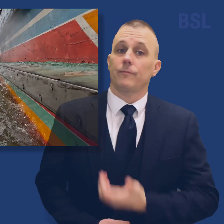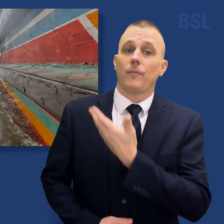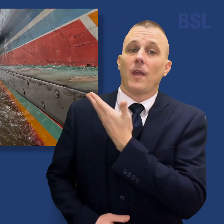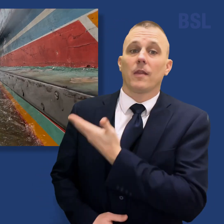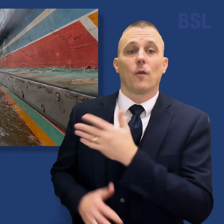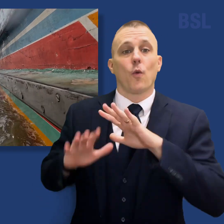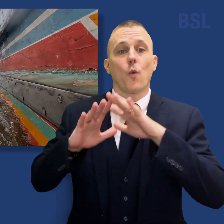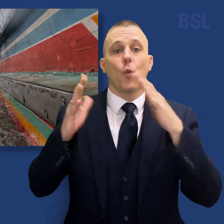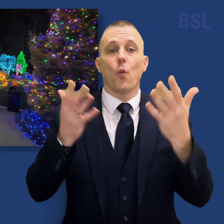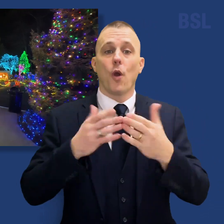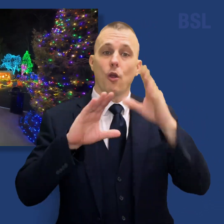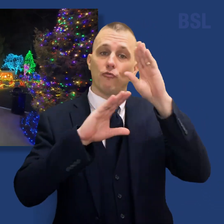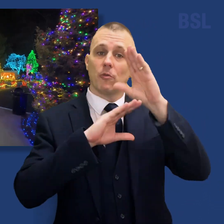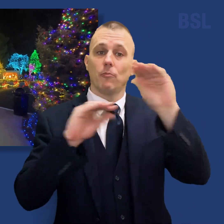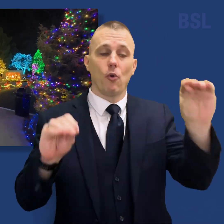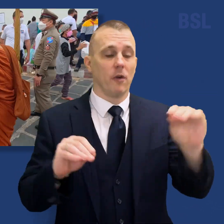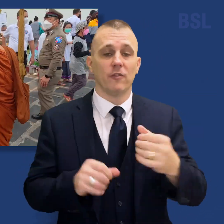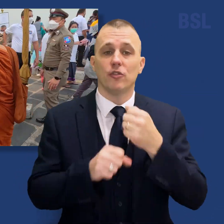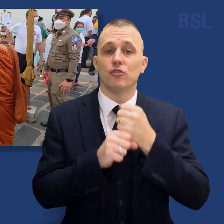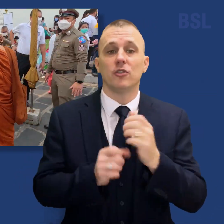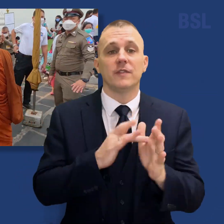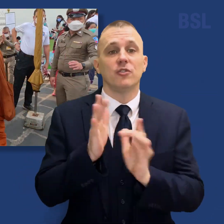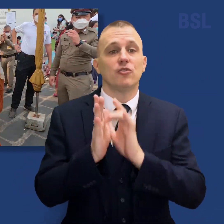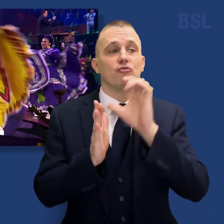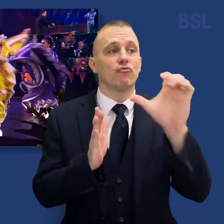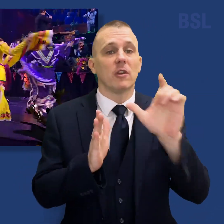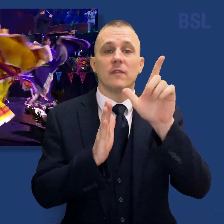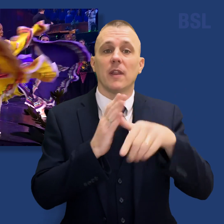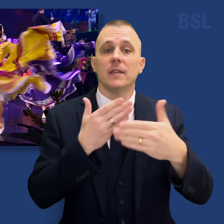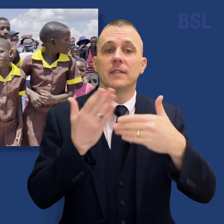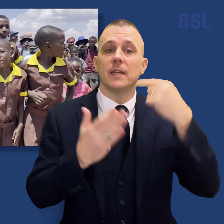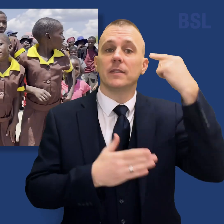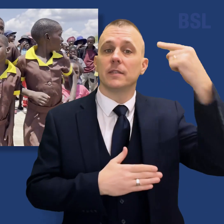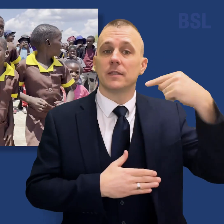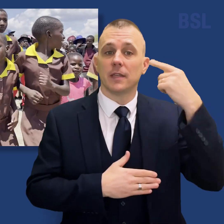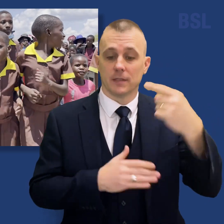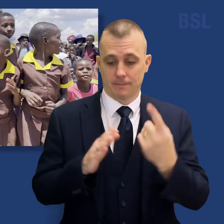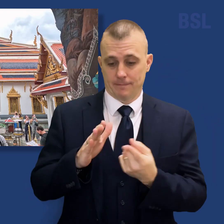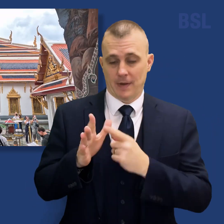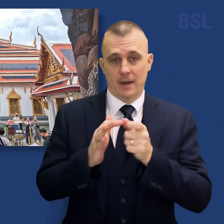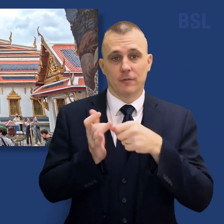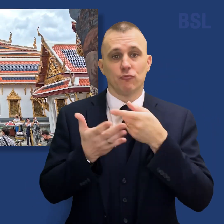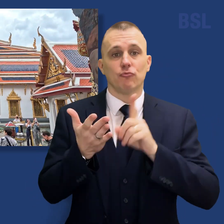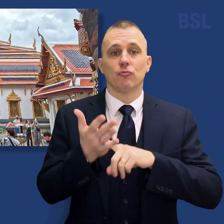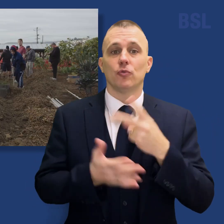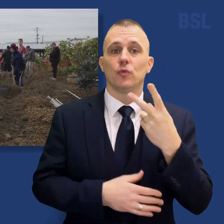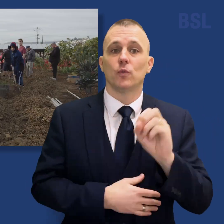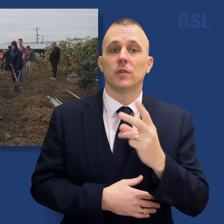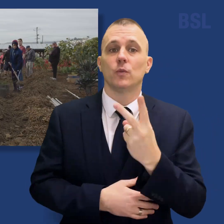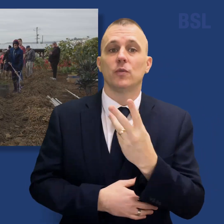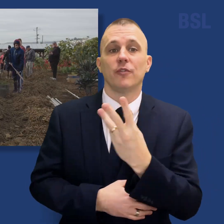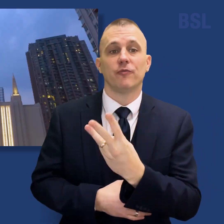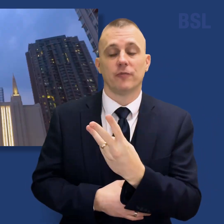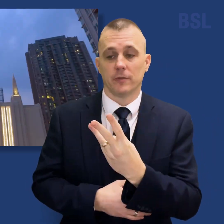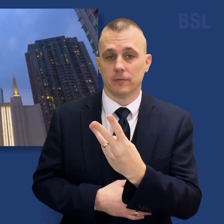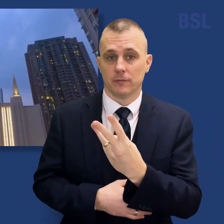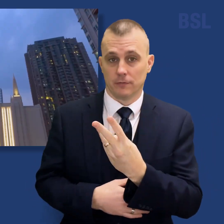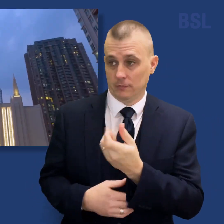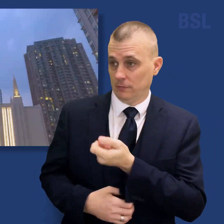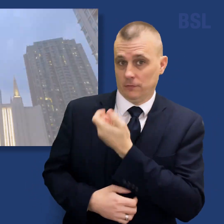This is the World Report of The Church of Jesus Christ of Latter-day Saints, April 2023. Coming up,